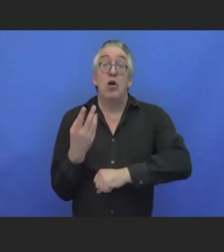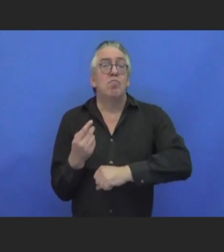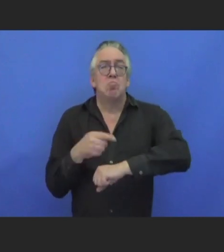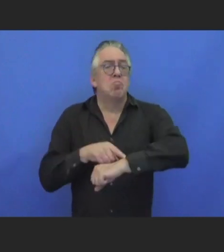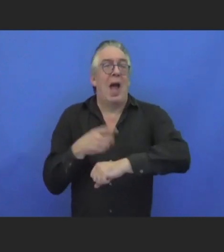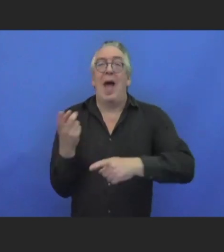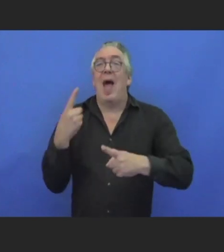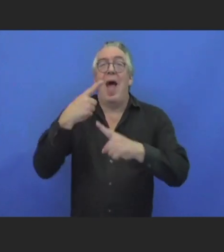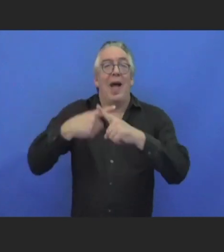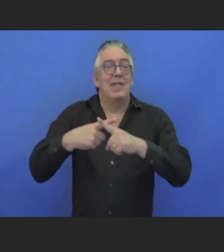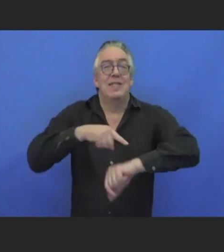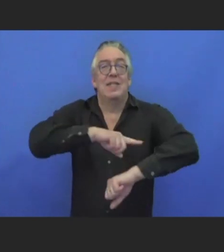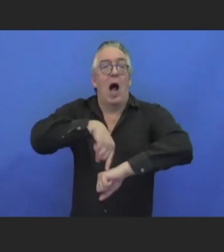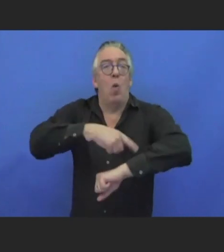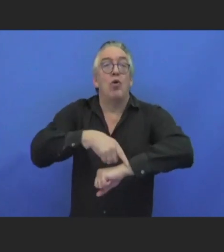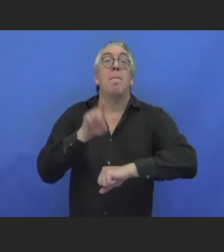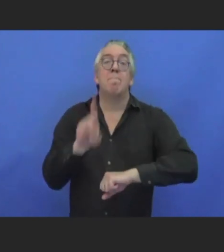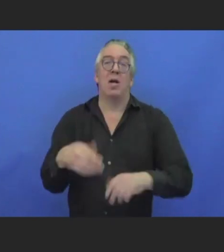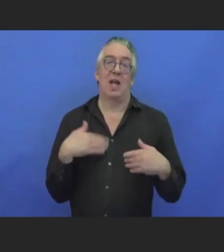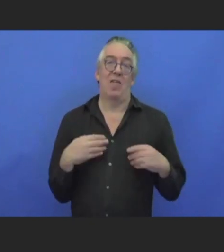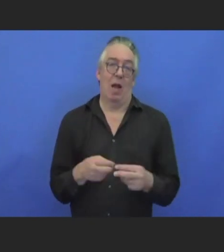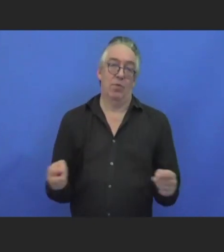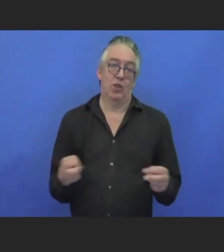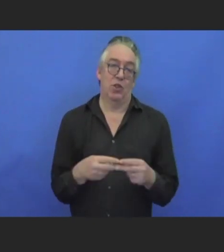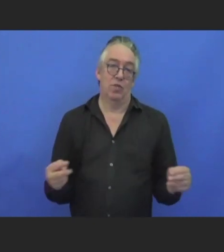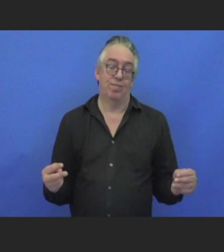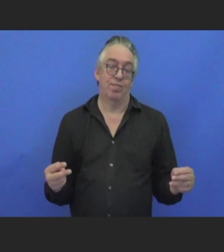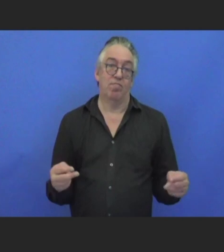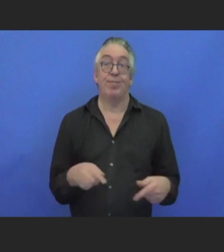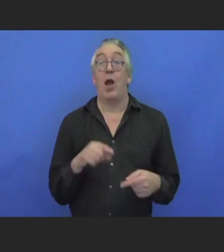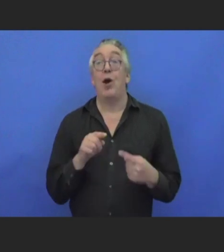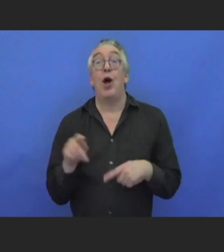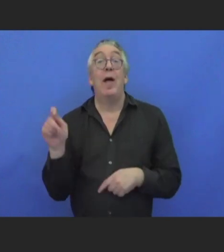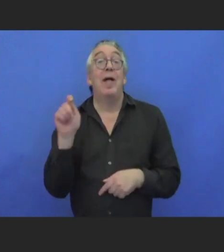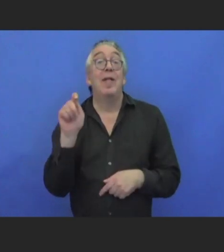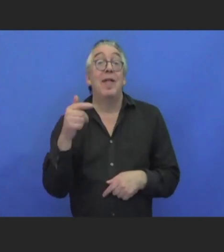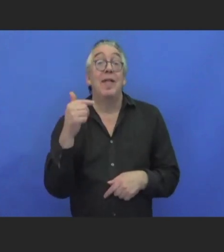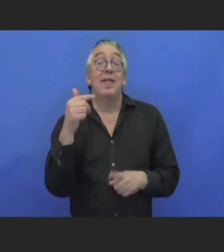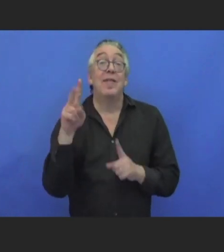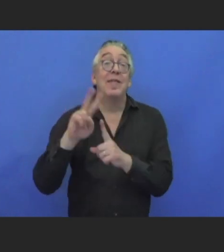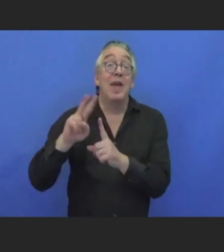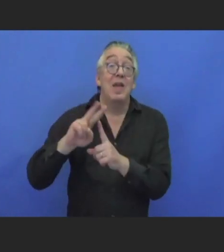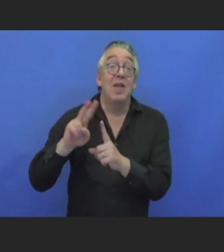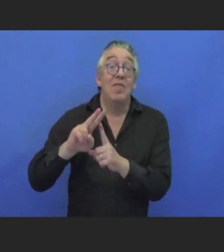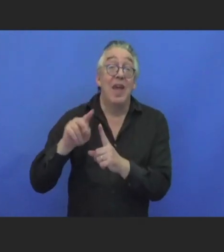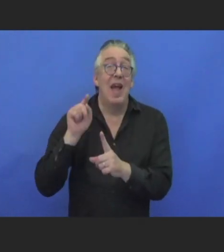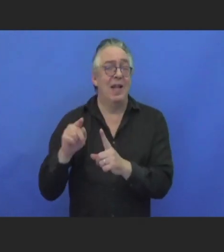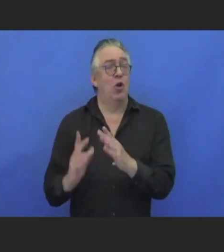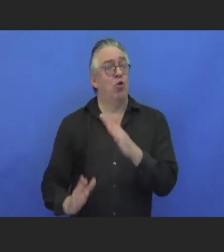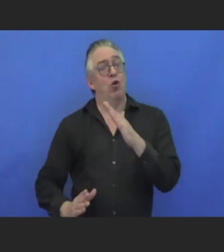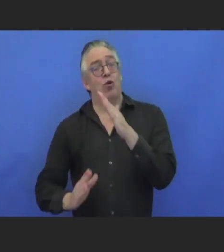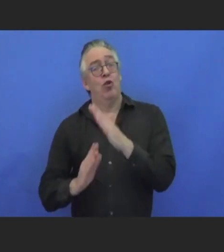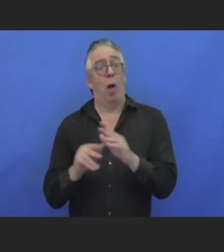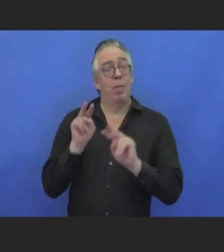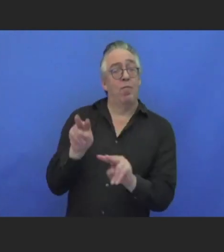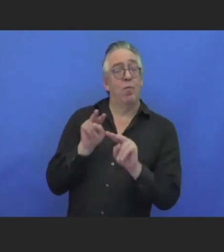TV shows during primetime hours, and other movies or any other things. And so there's a big movement in the